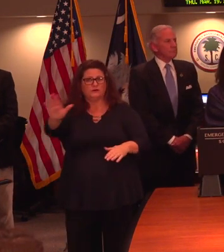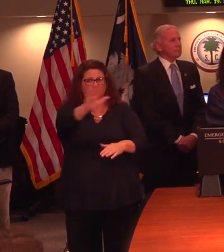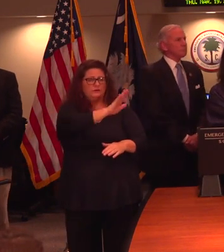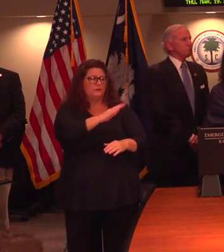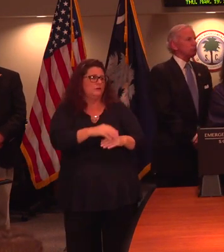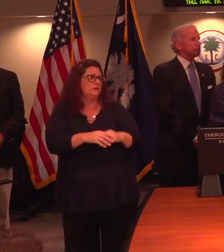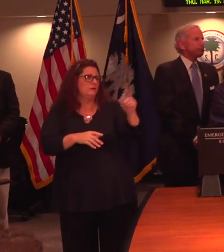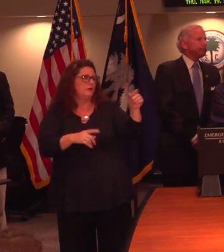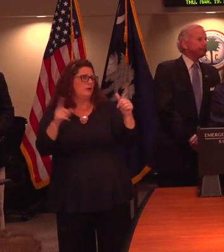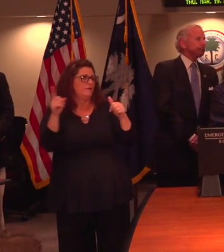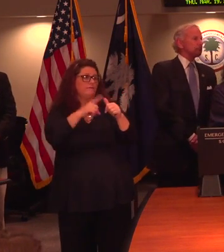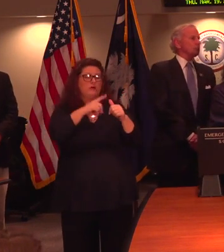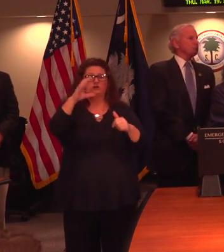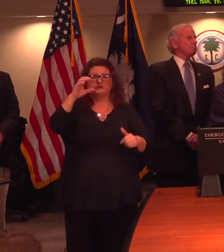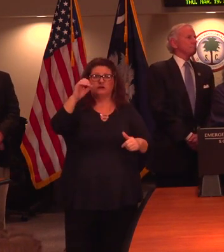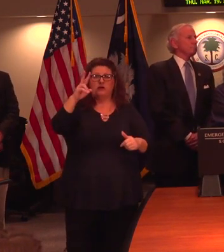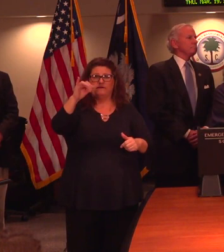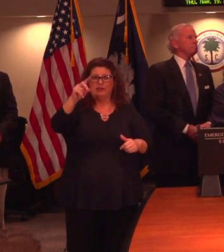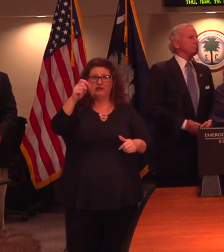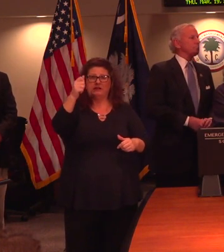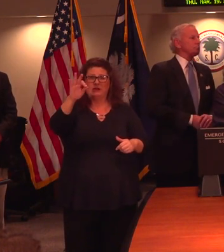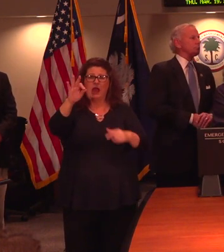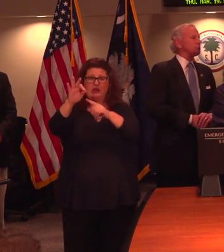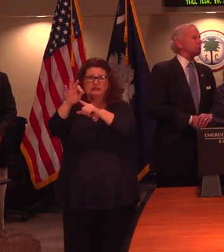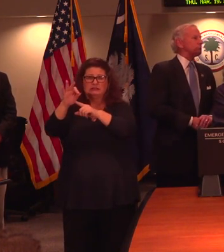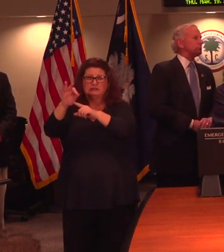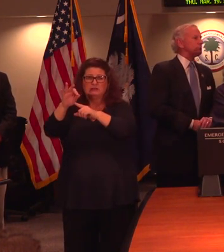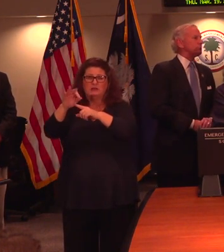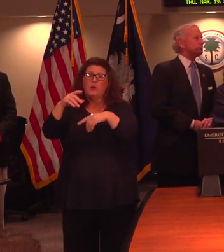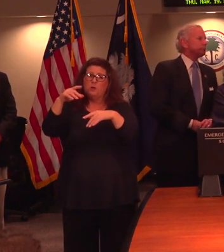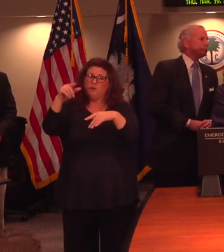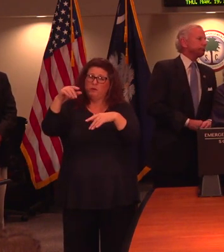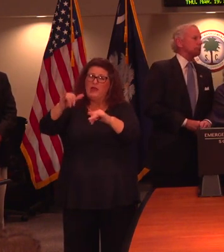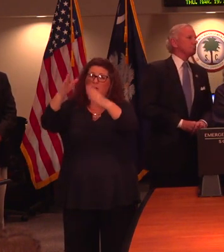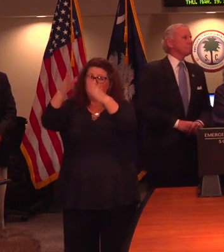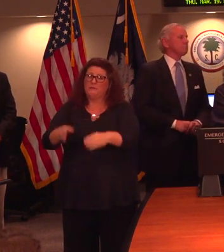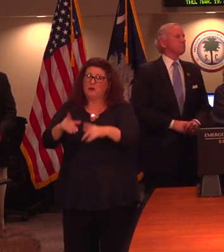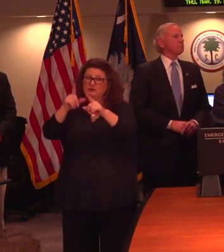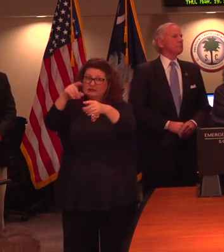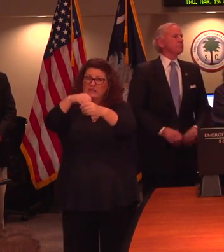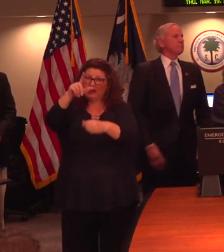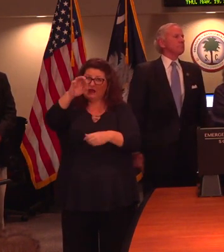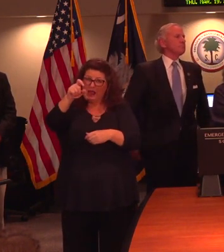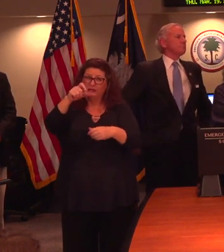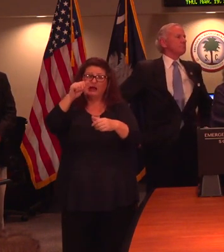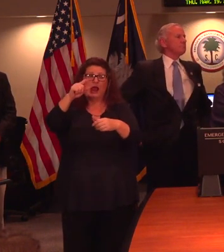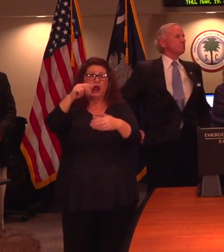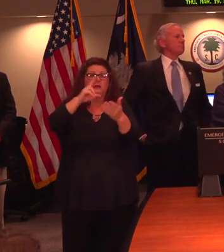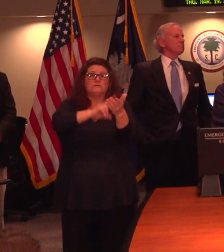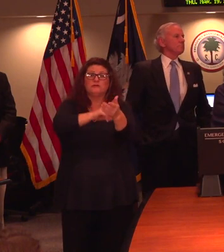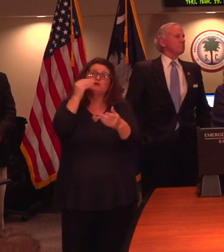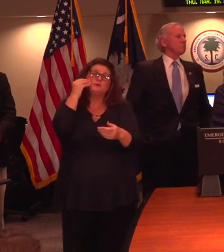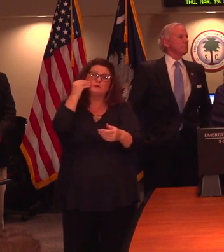Bell, the first COVID-19-related death in South Carolina, I believe it was at a skilled nursing facility in Lexington, if I'm correct. I was curious if